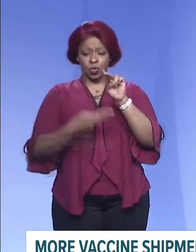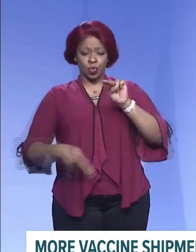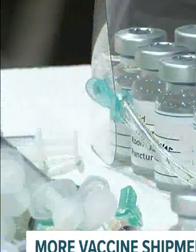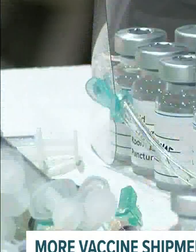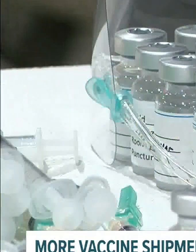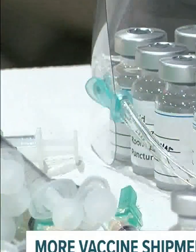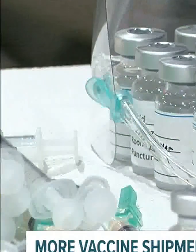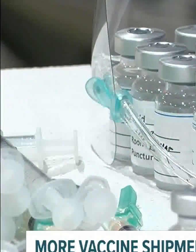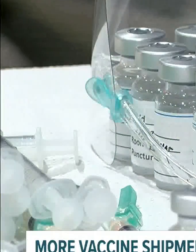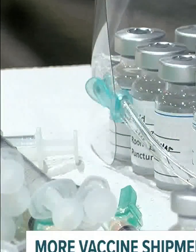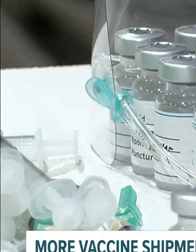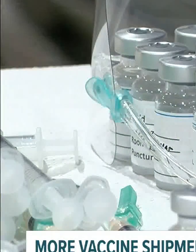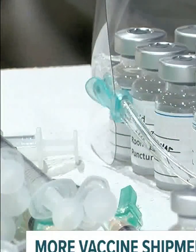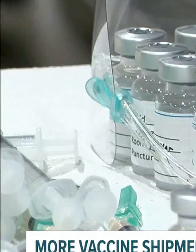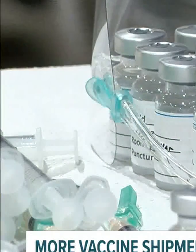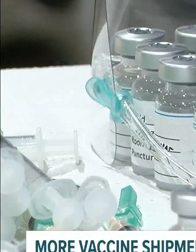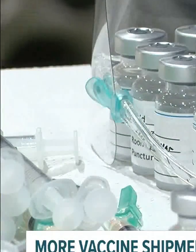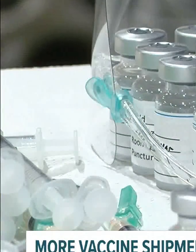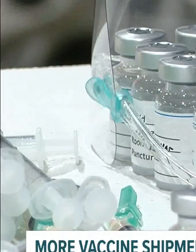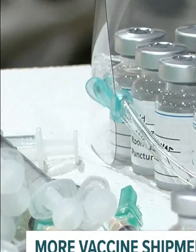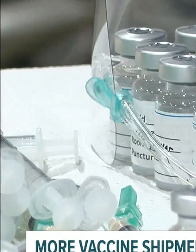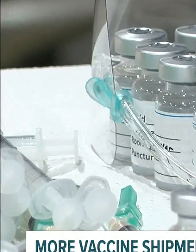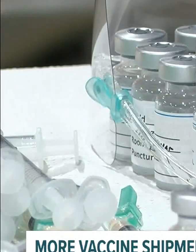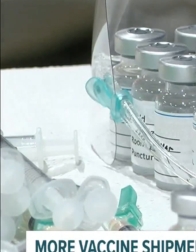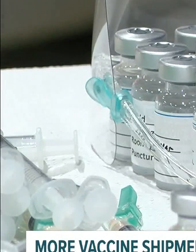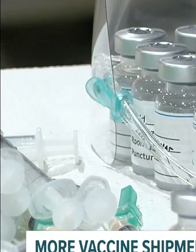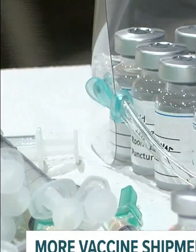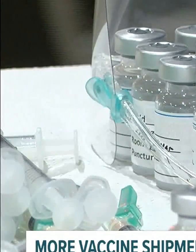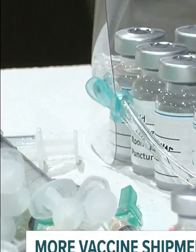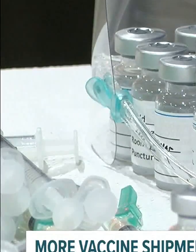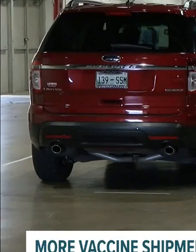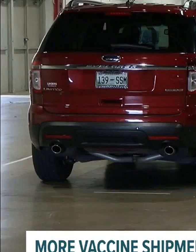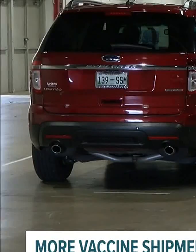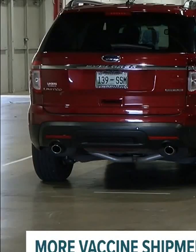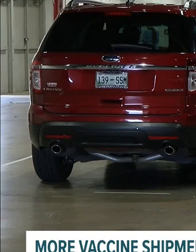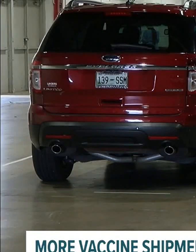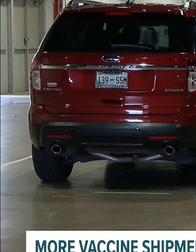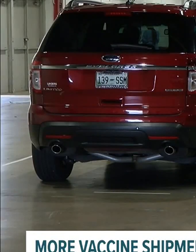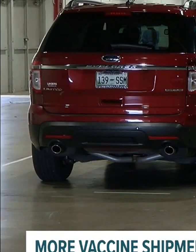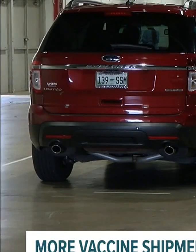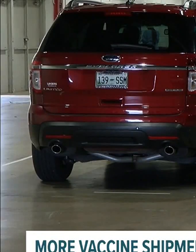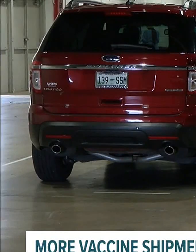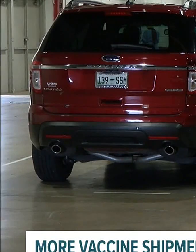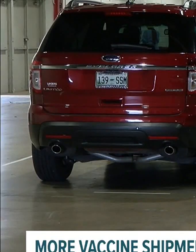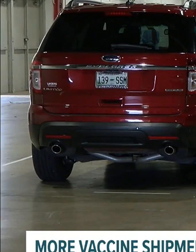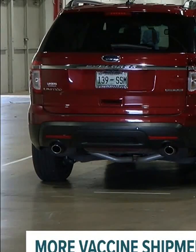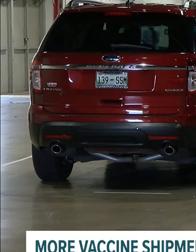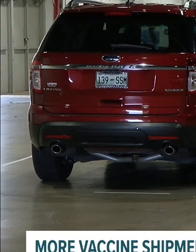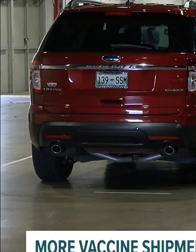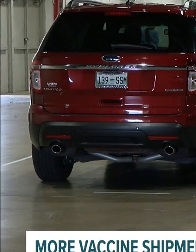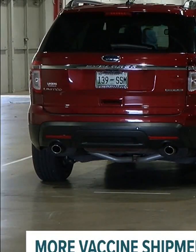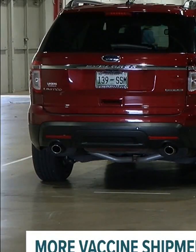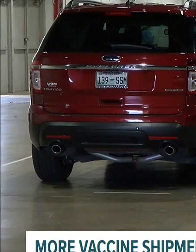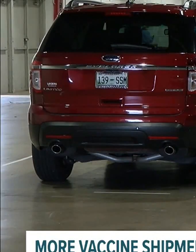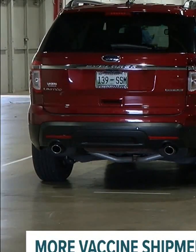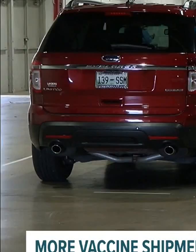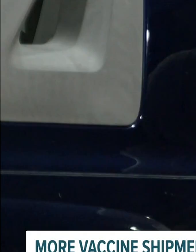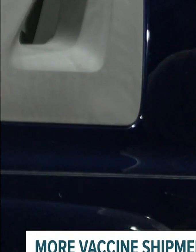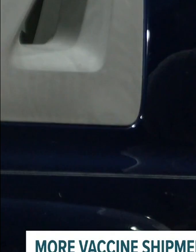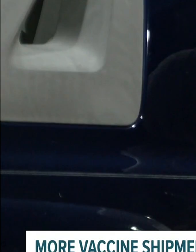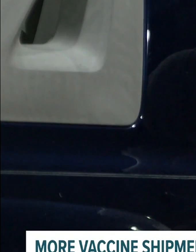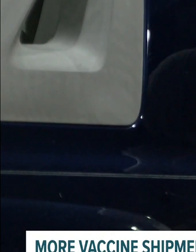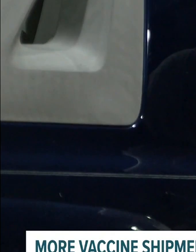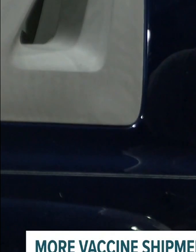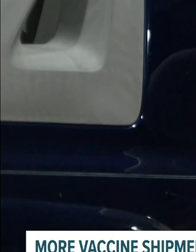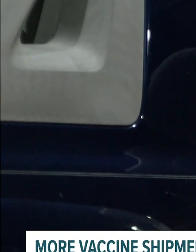supply. If the weekly amount of vaccine doses do expand in February, health leaders plan to add additional mass vaccination sites